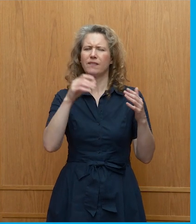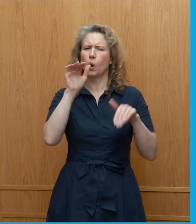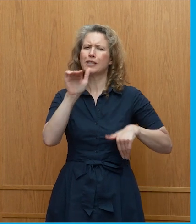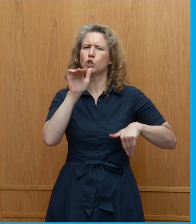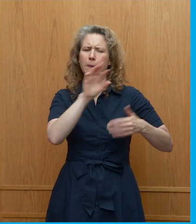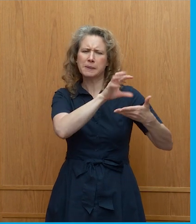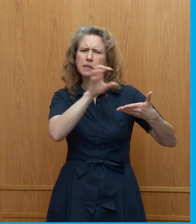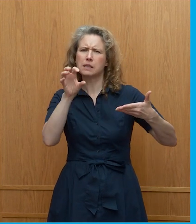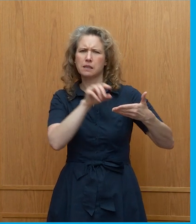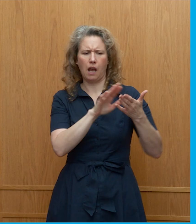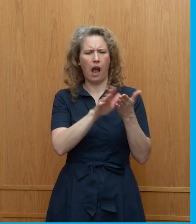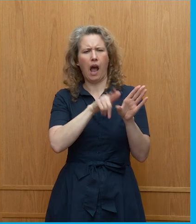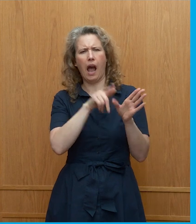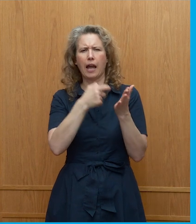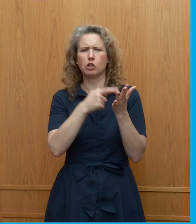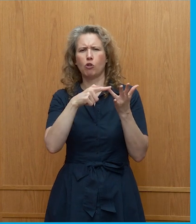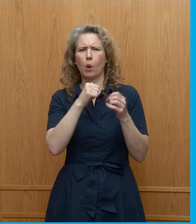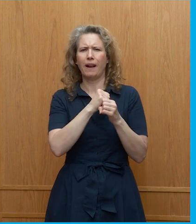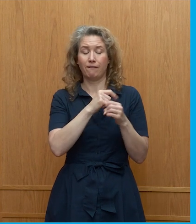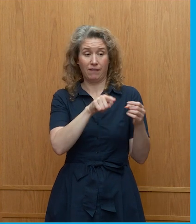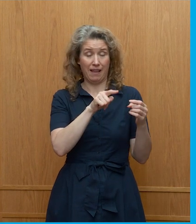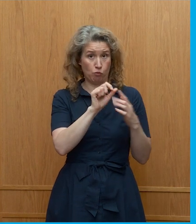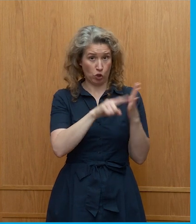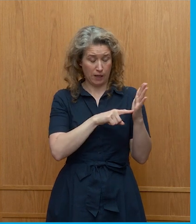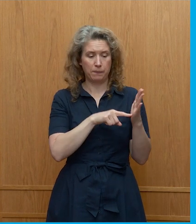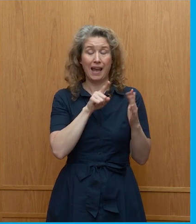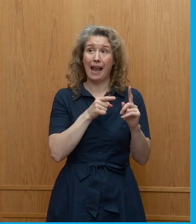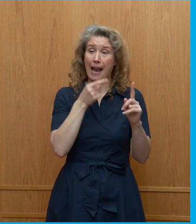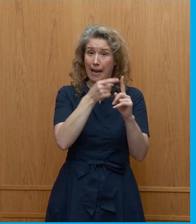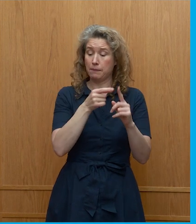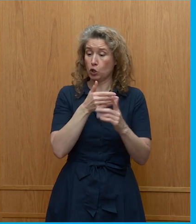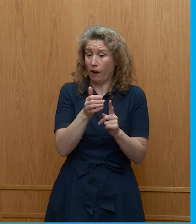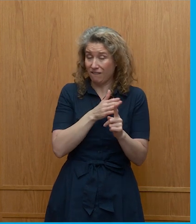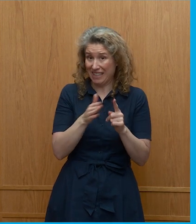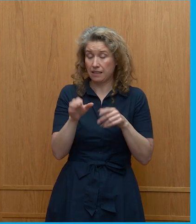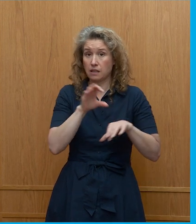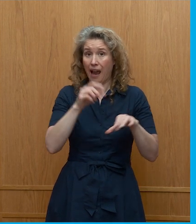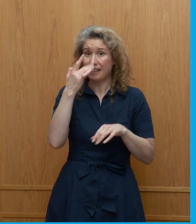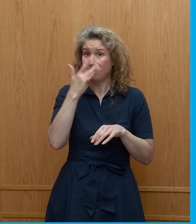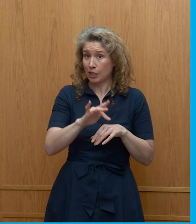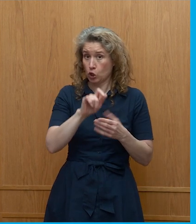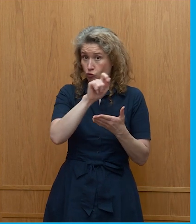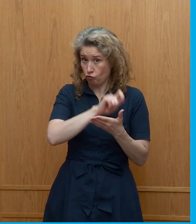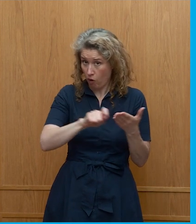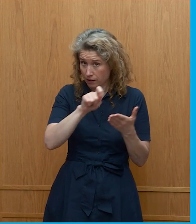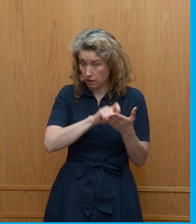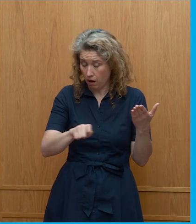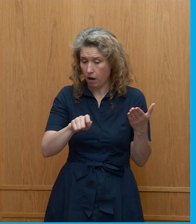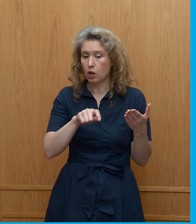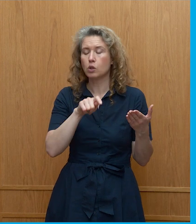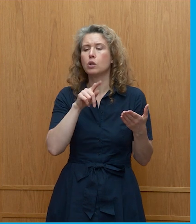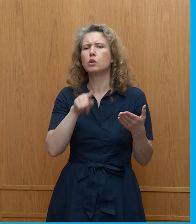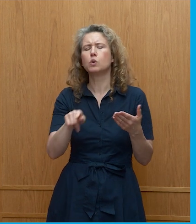is is its goal is to convince the science fiction writers to write more